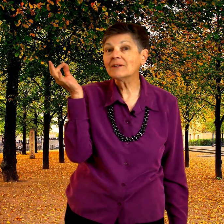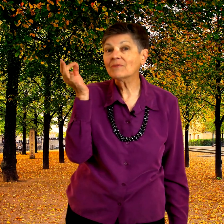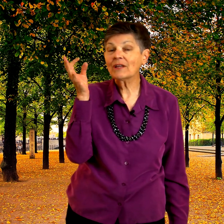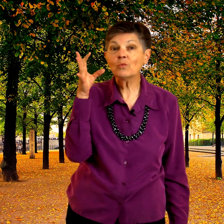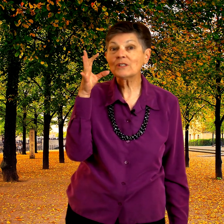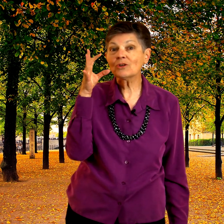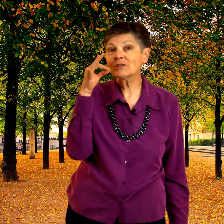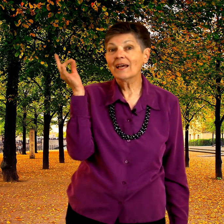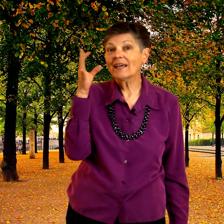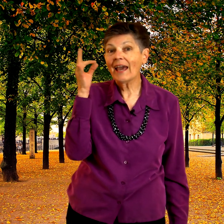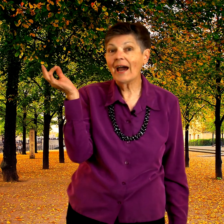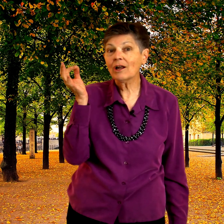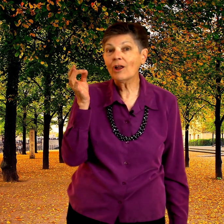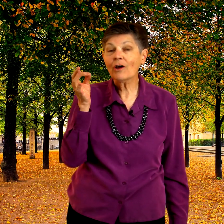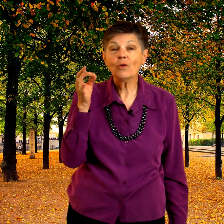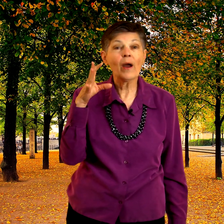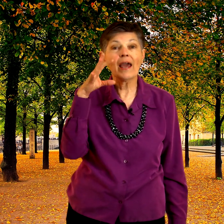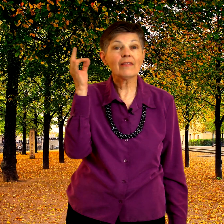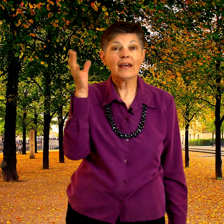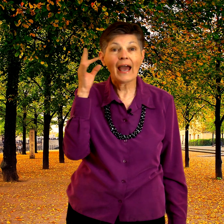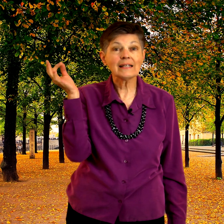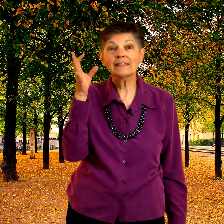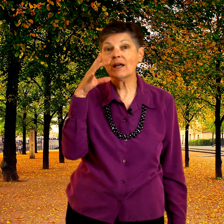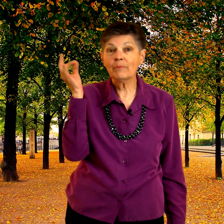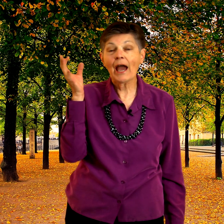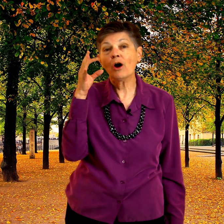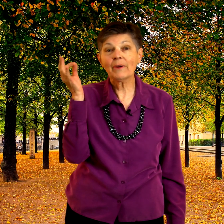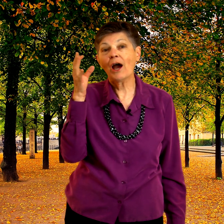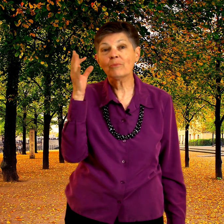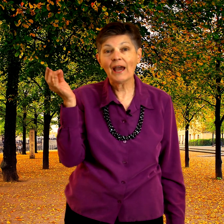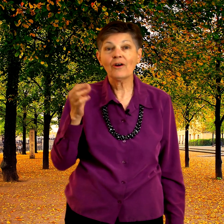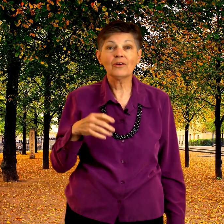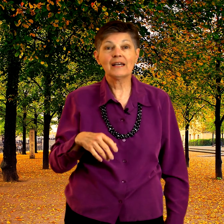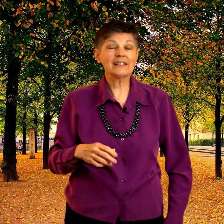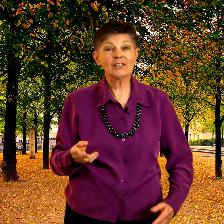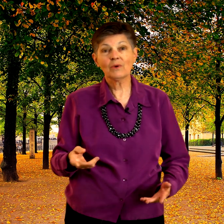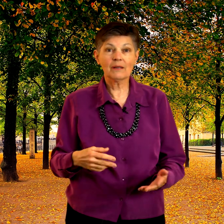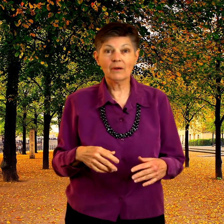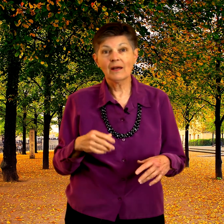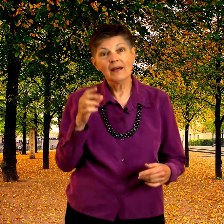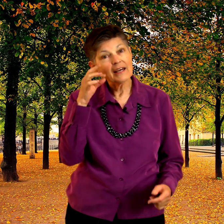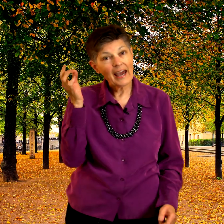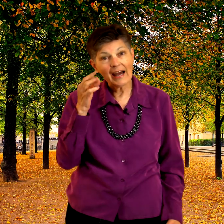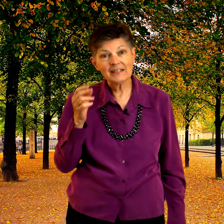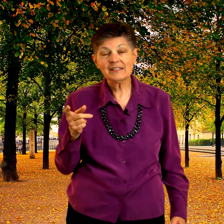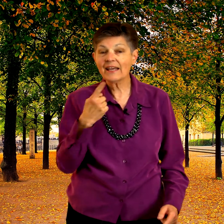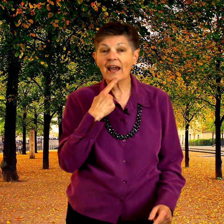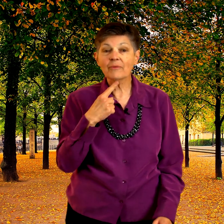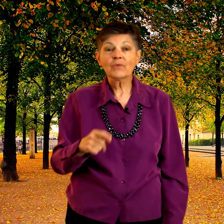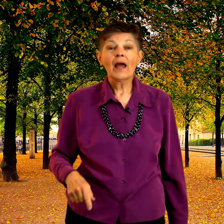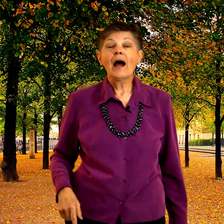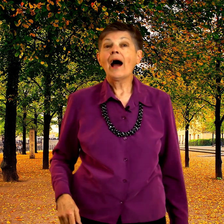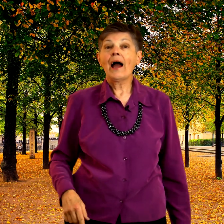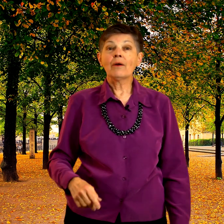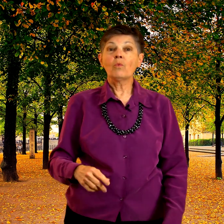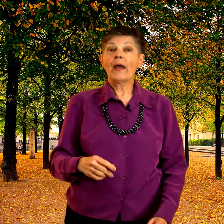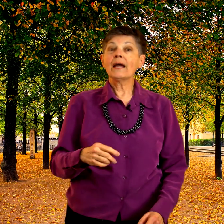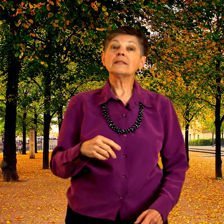like whiskers cat along the way the cat said meow meow meow yes that's what the cat did say I went